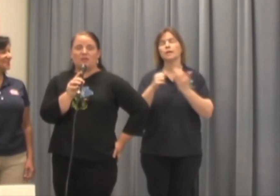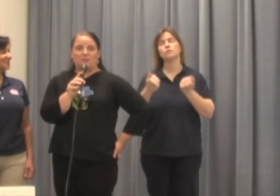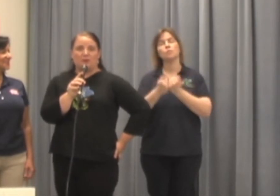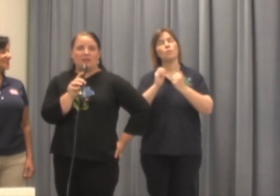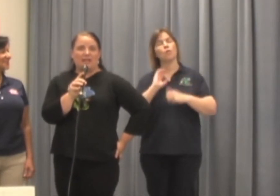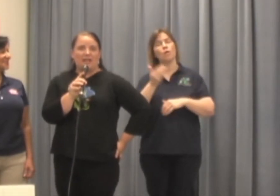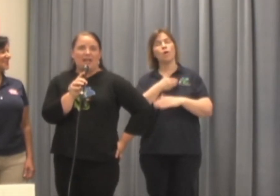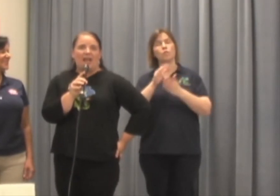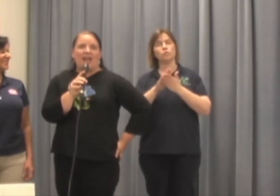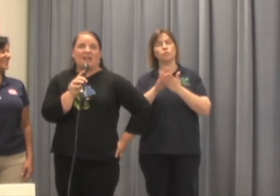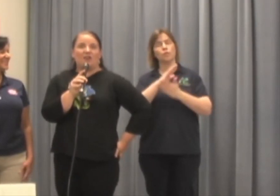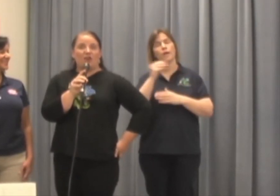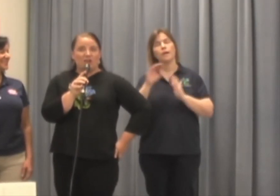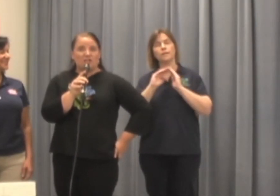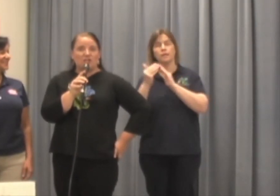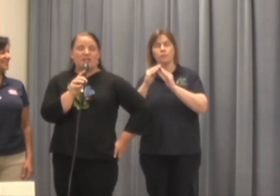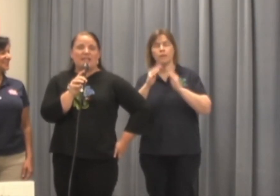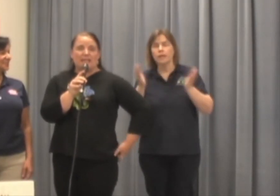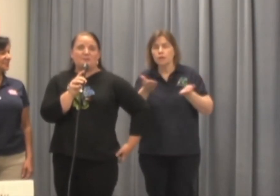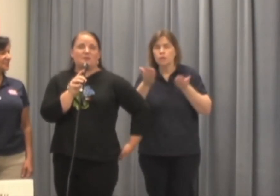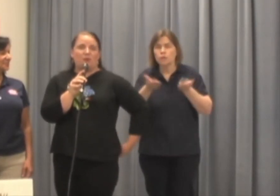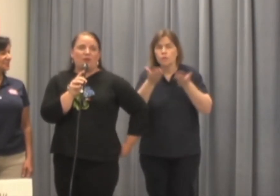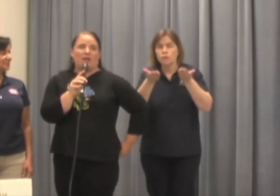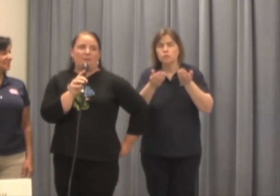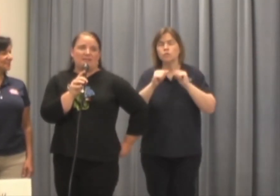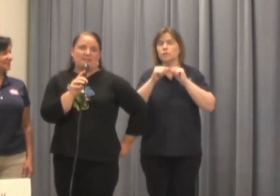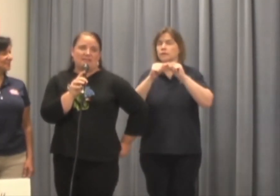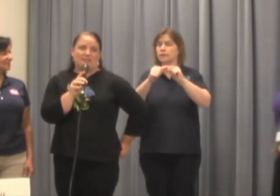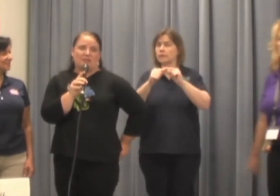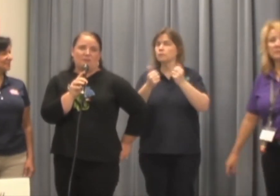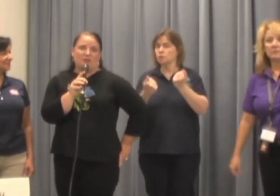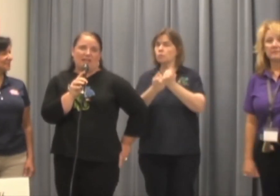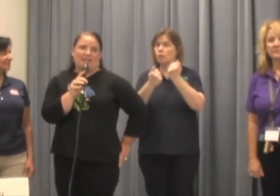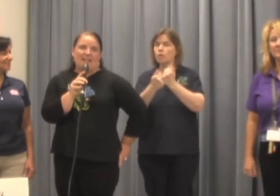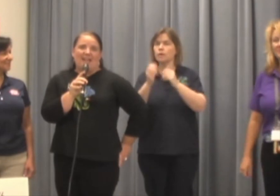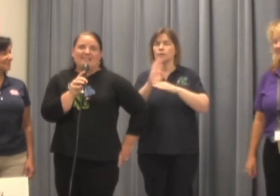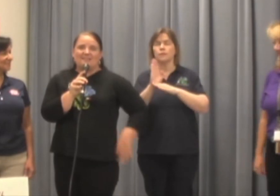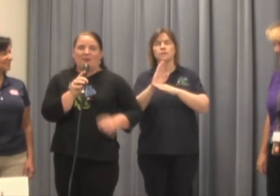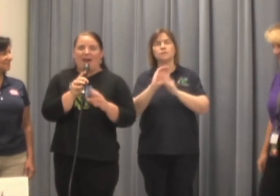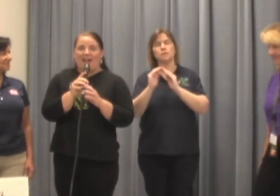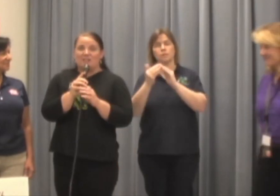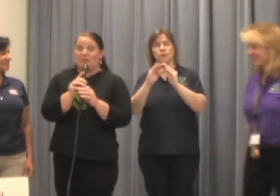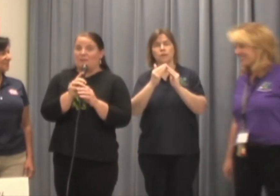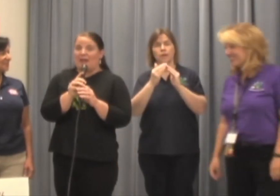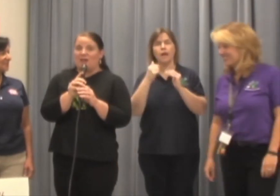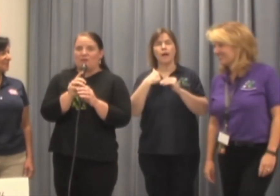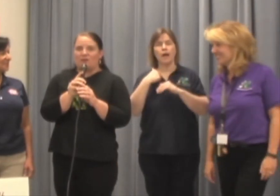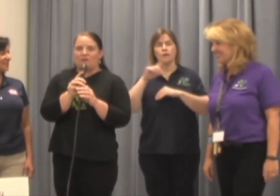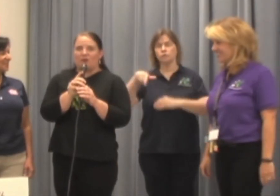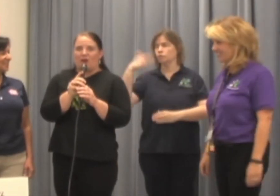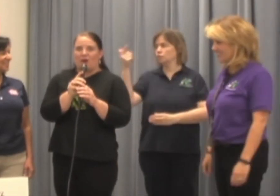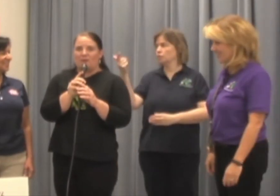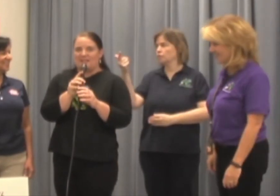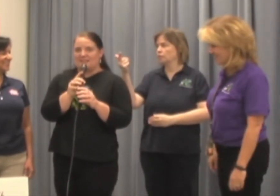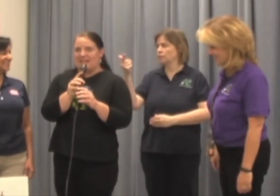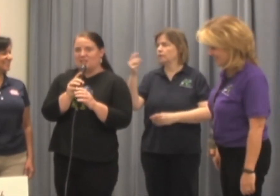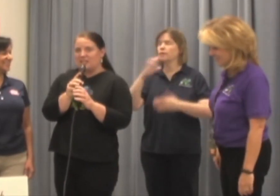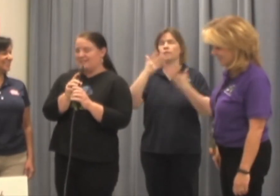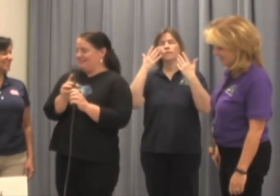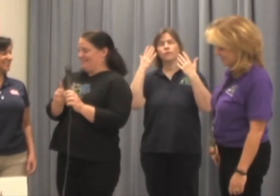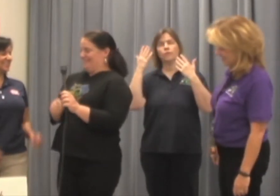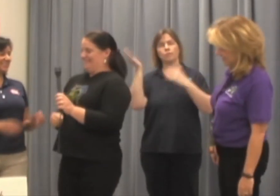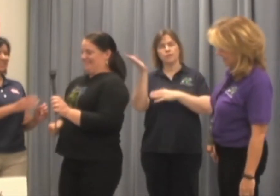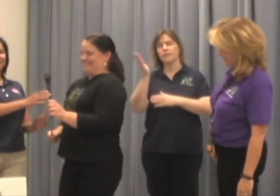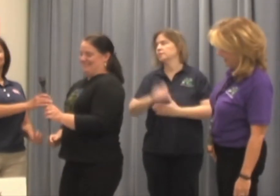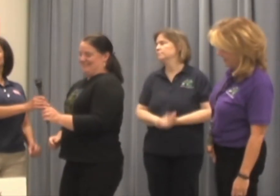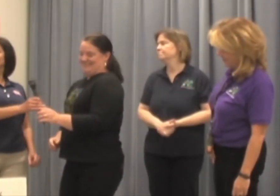school and the community, and encourage you to keep supporting our businesses in the community. So I turn the mic over for our presentation.